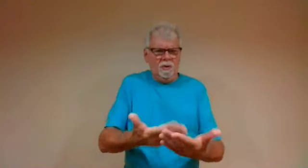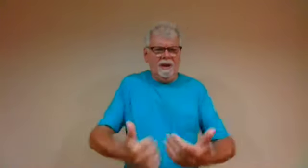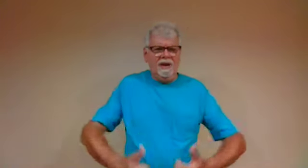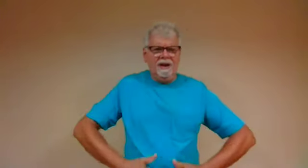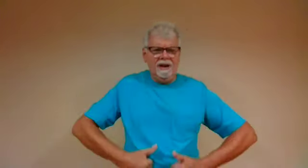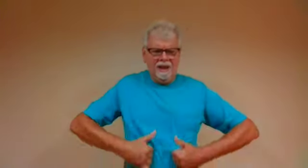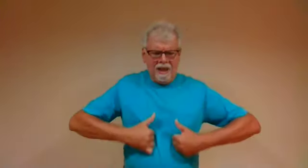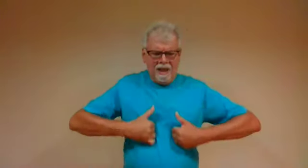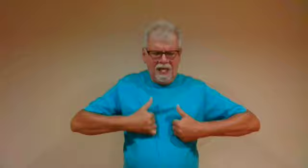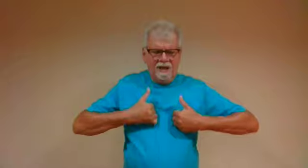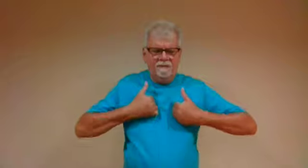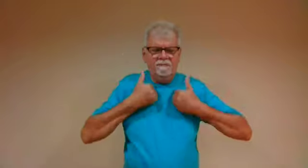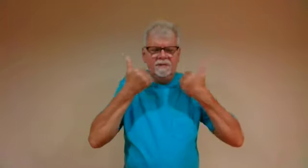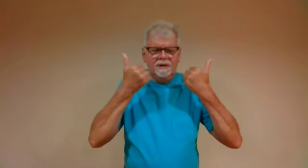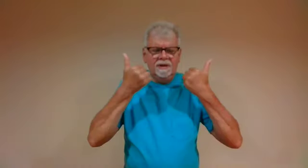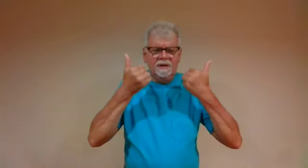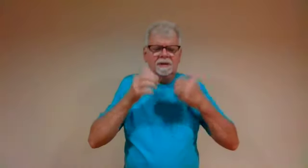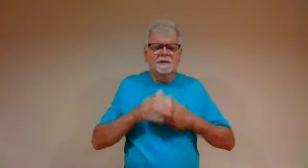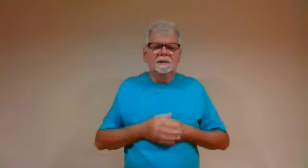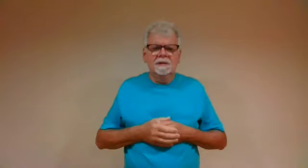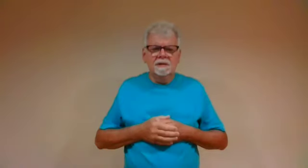Making the most of the opportunity.